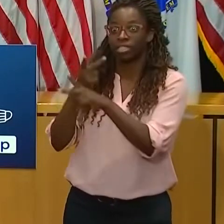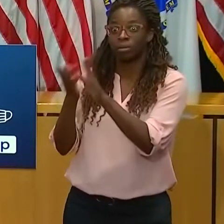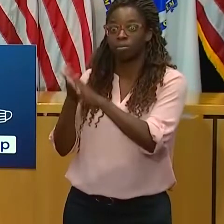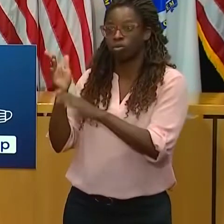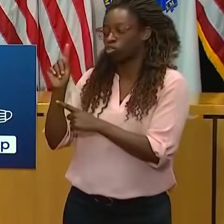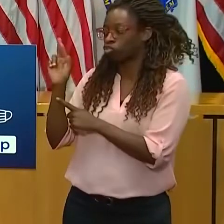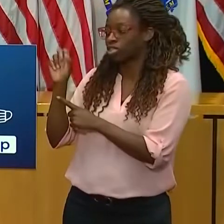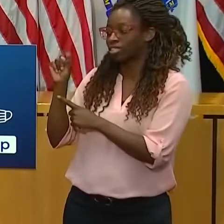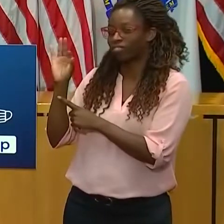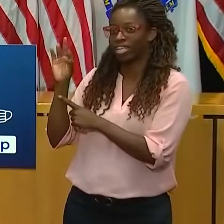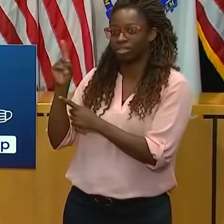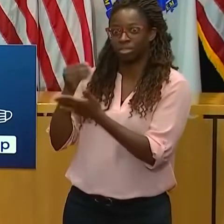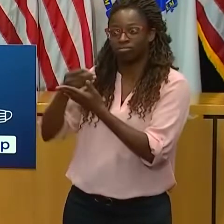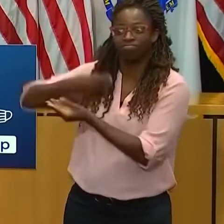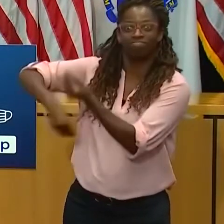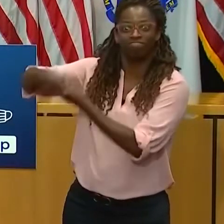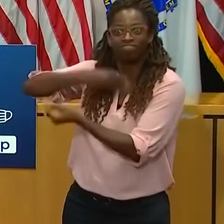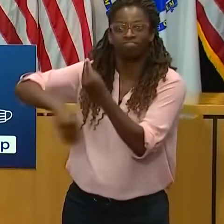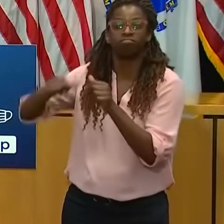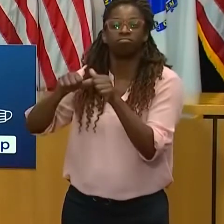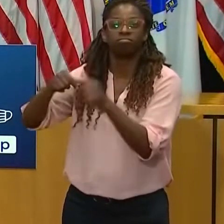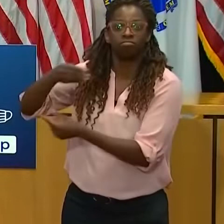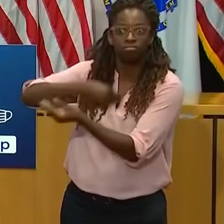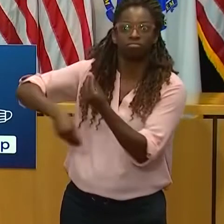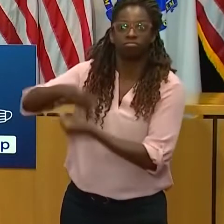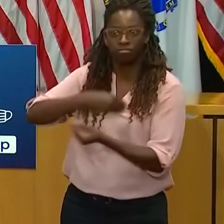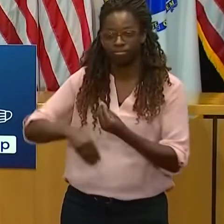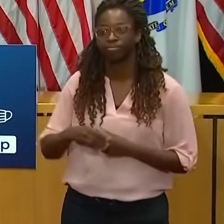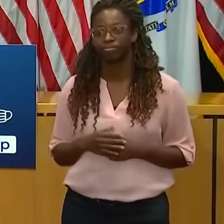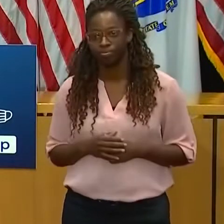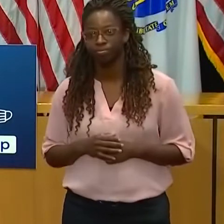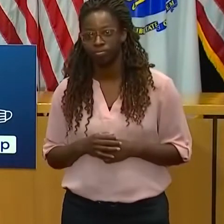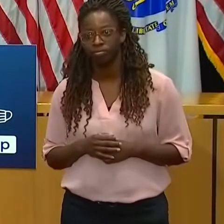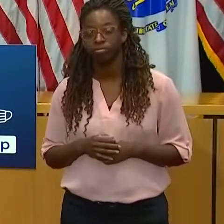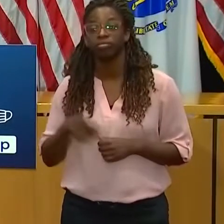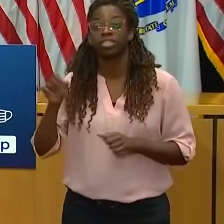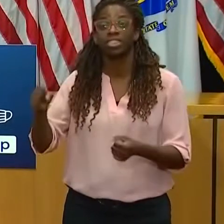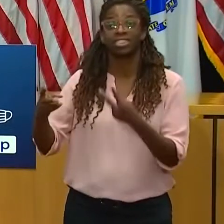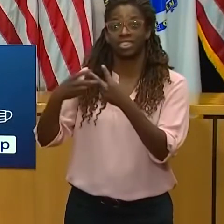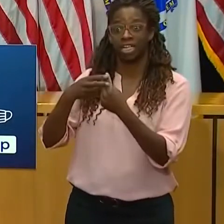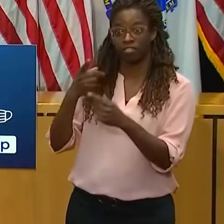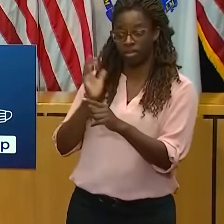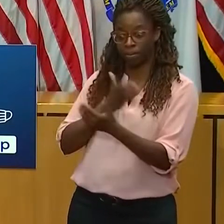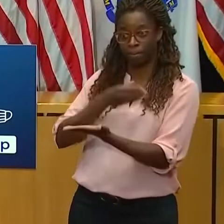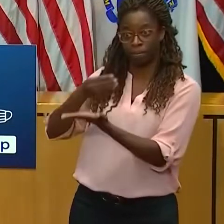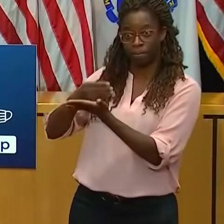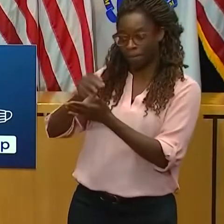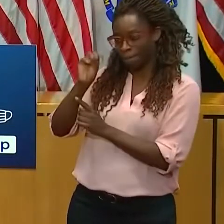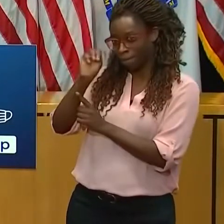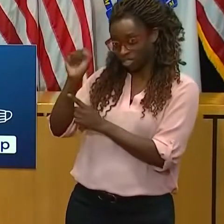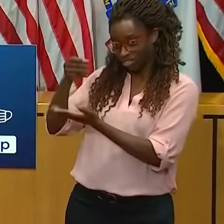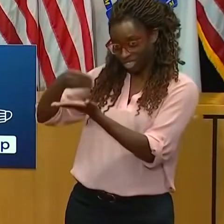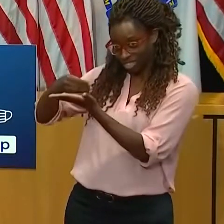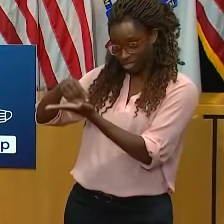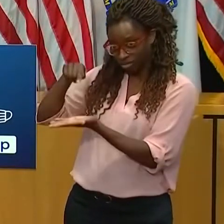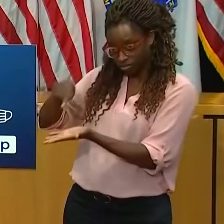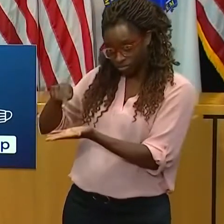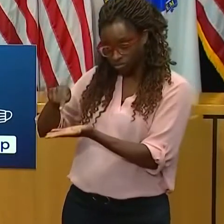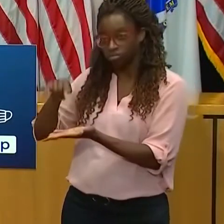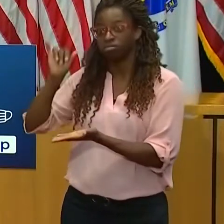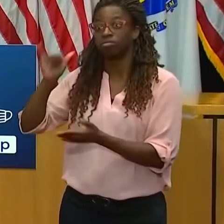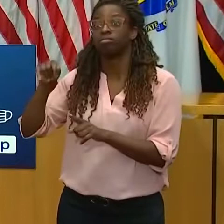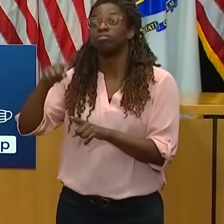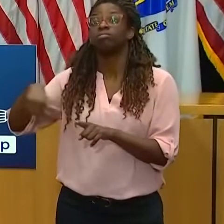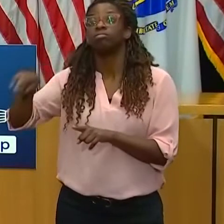to pay back these federal funds will save money for both the Commonwealth and its employers and ensure that we can continue to